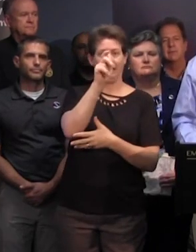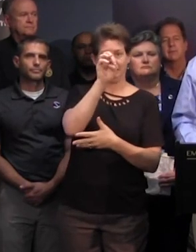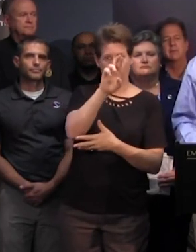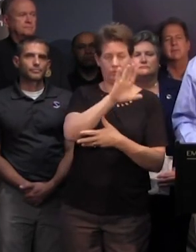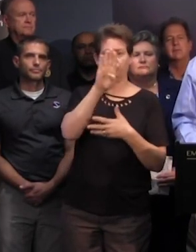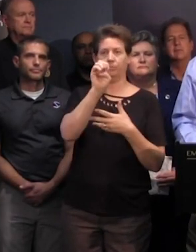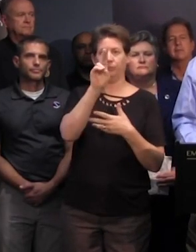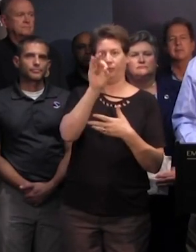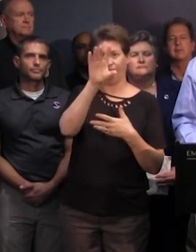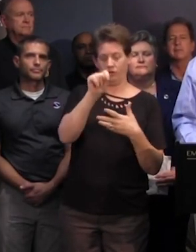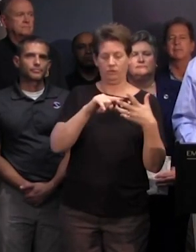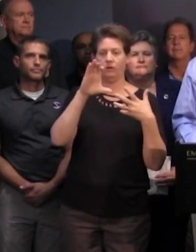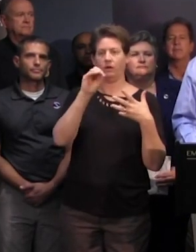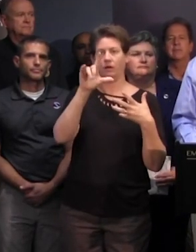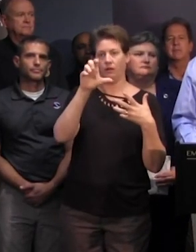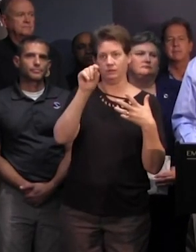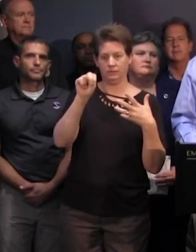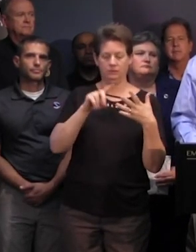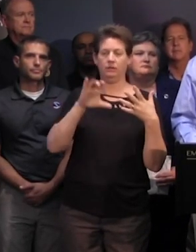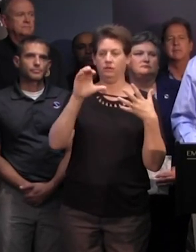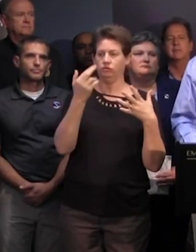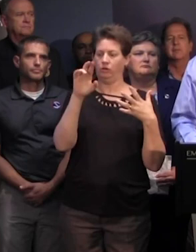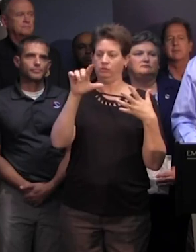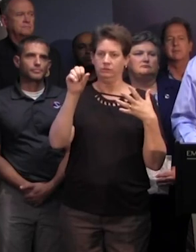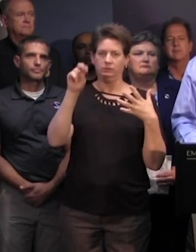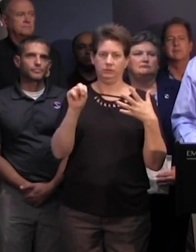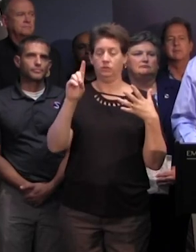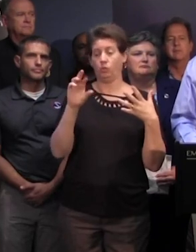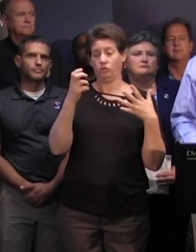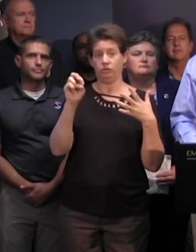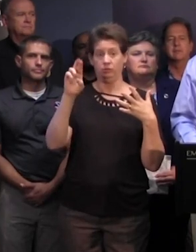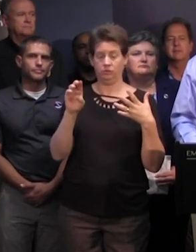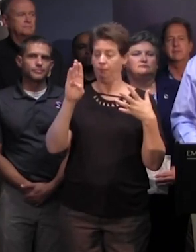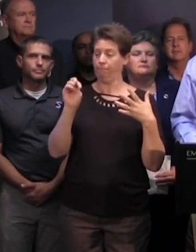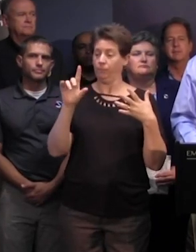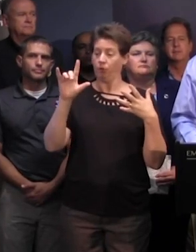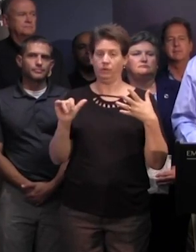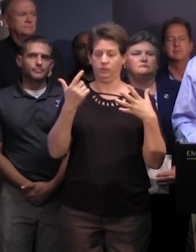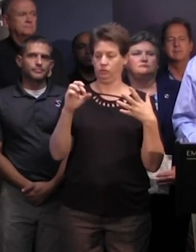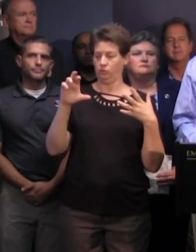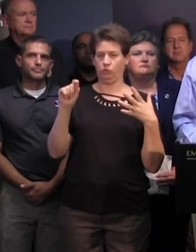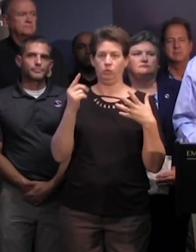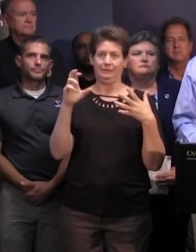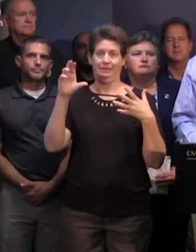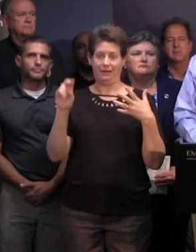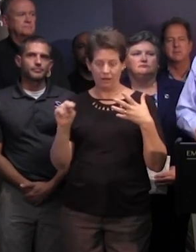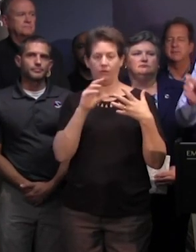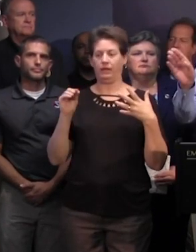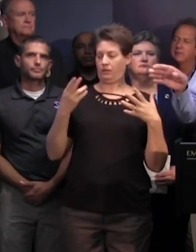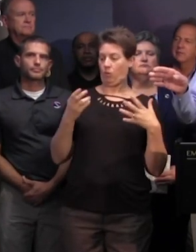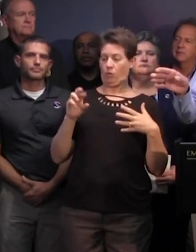beaufort collerton charleston dorchester berkeley georgetown and orree